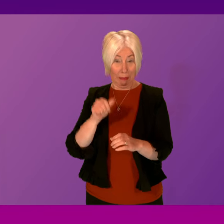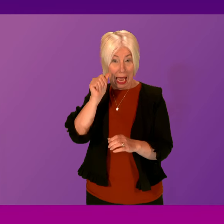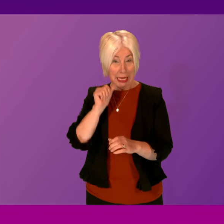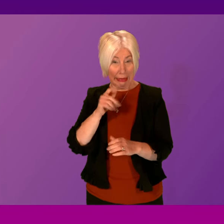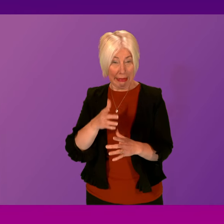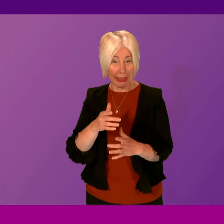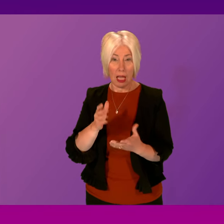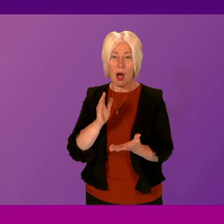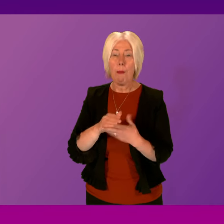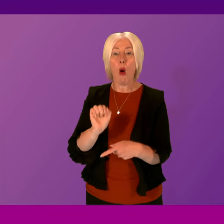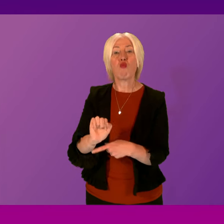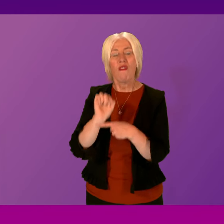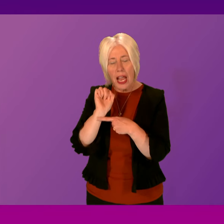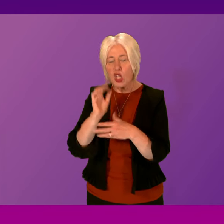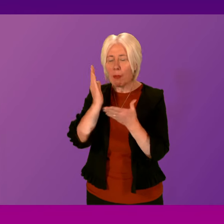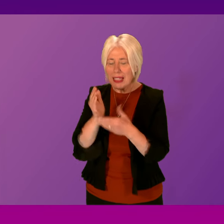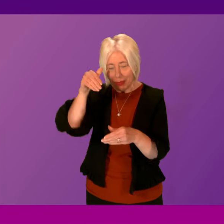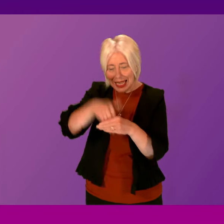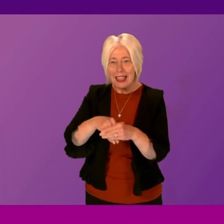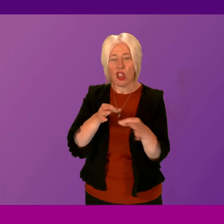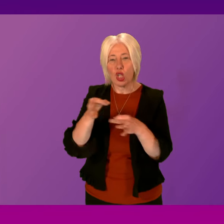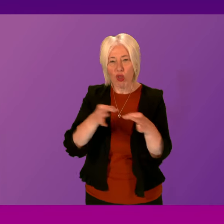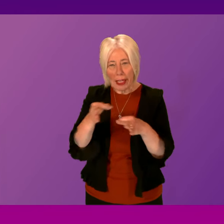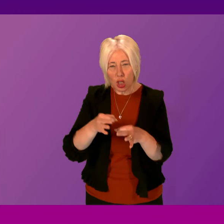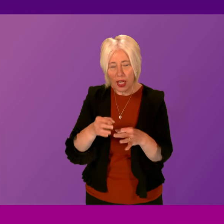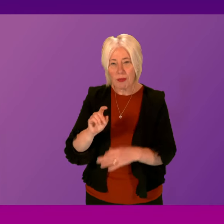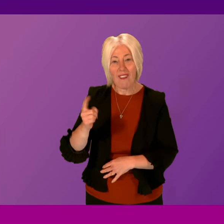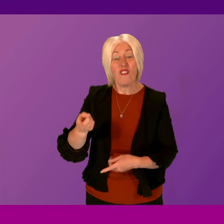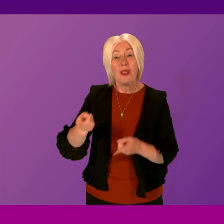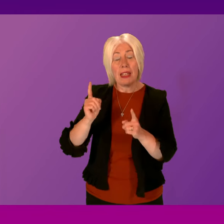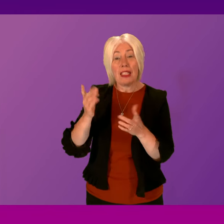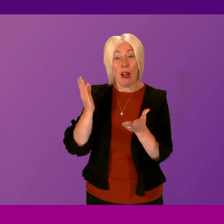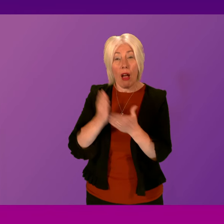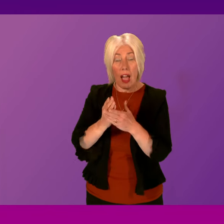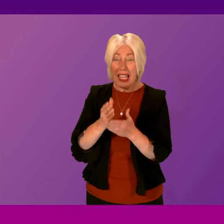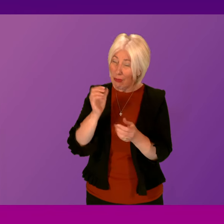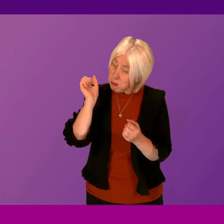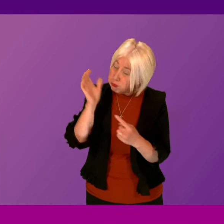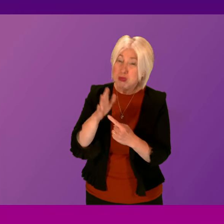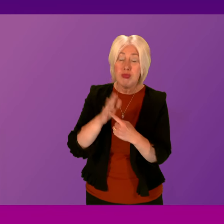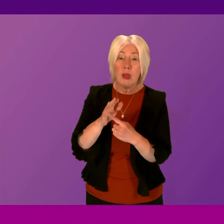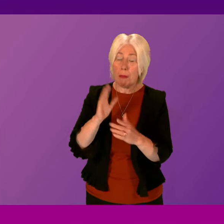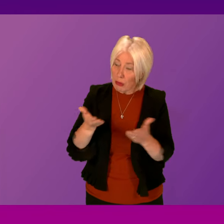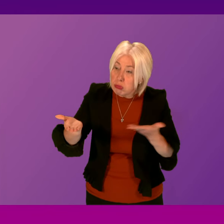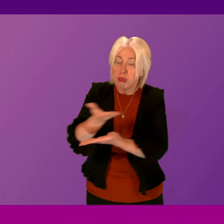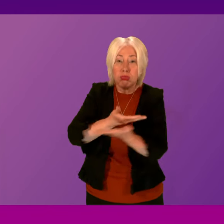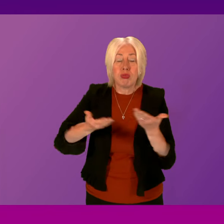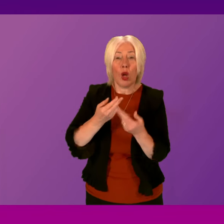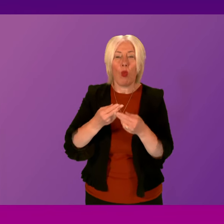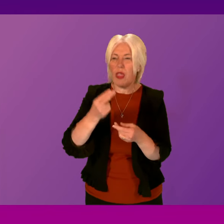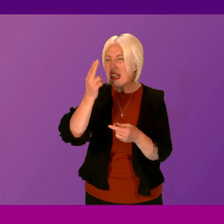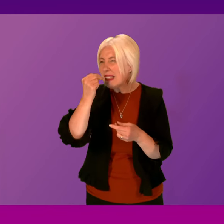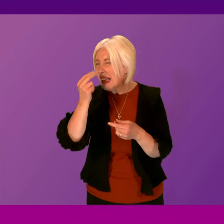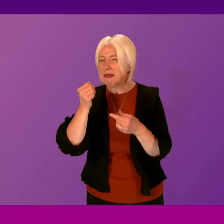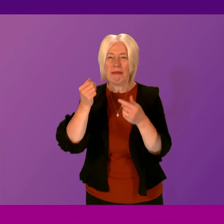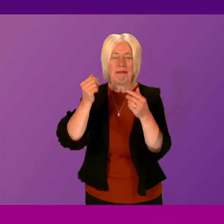prevention must be central to the strategy. Does the First Minister agree it's vitally important to continue to have discussions with the nighttime industry